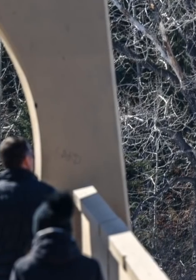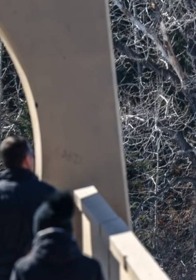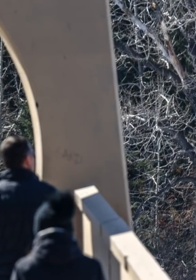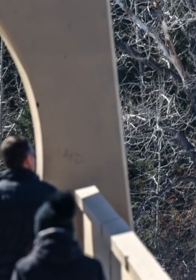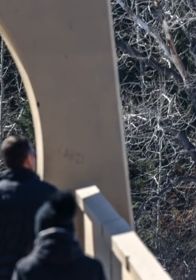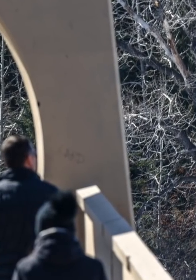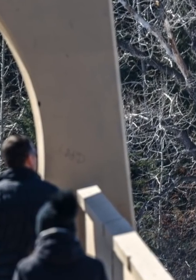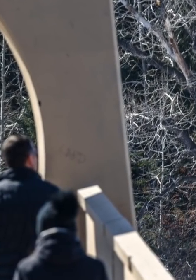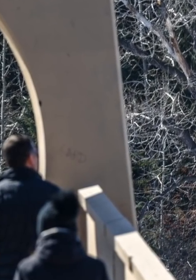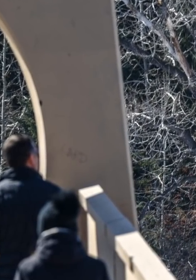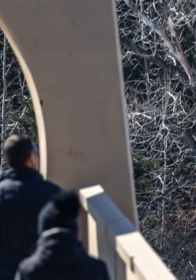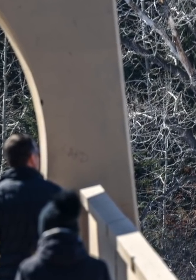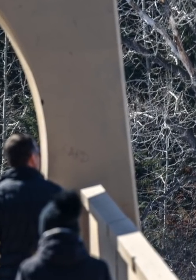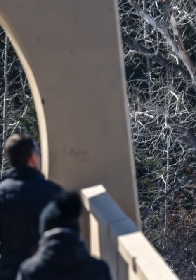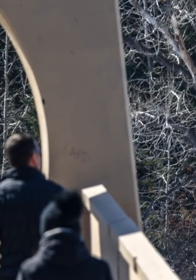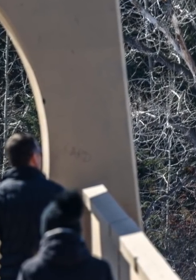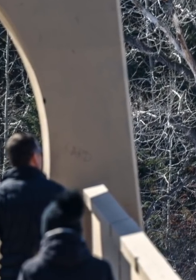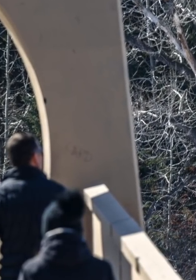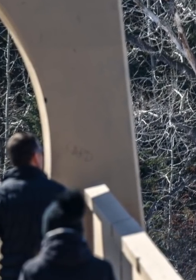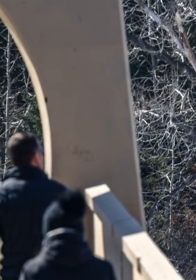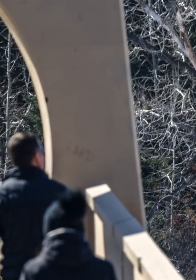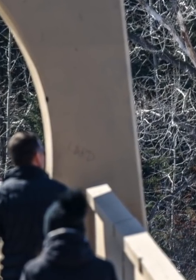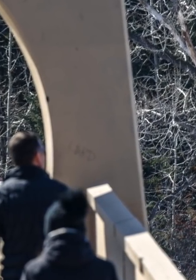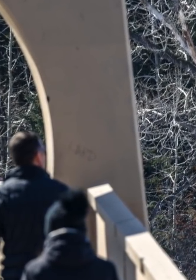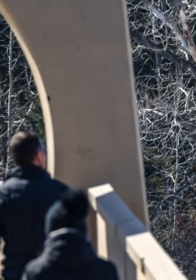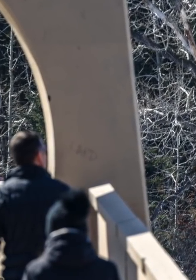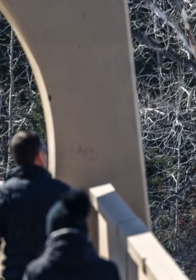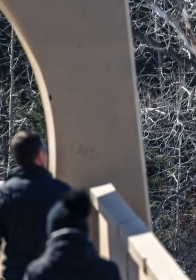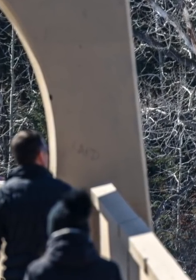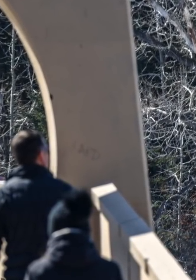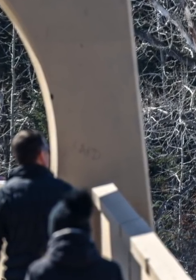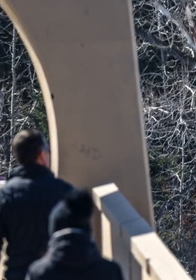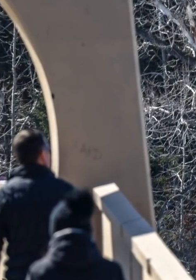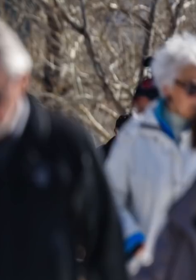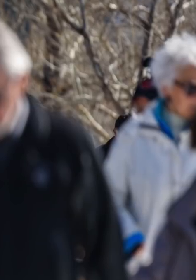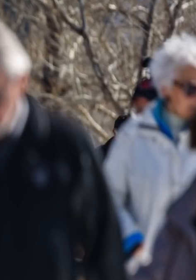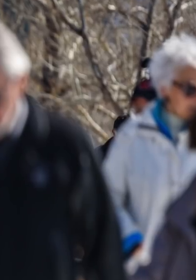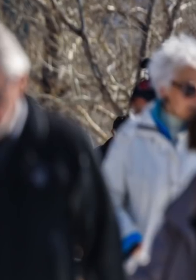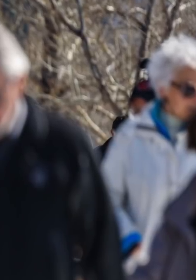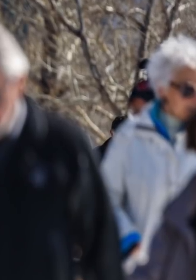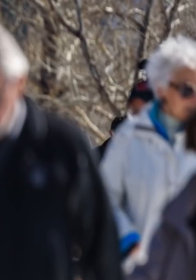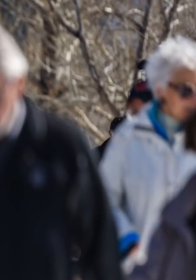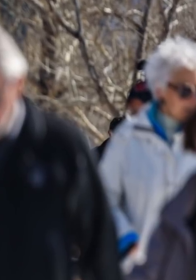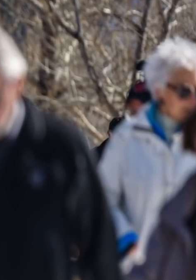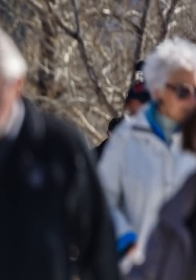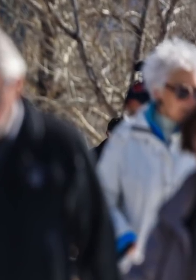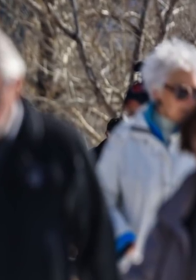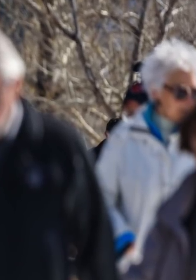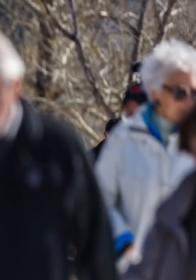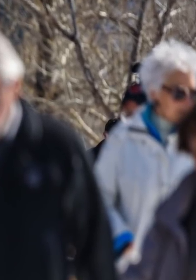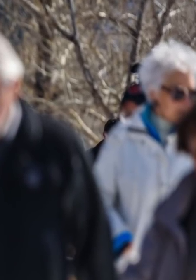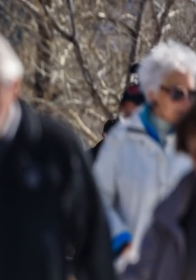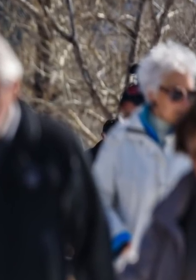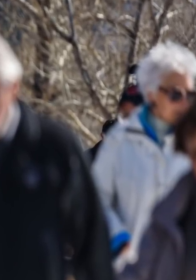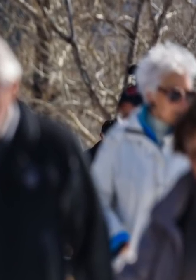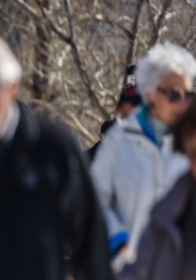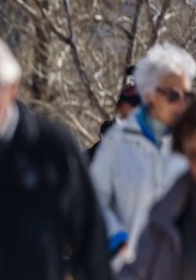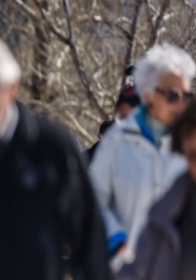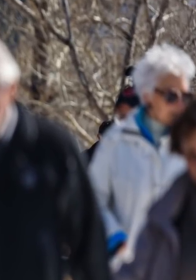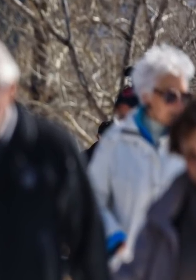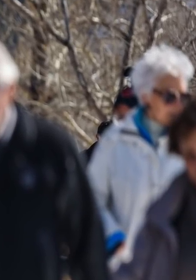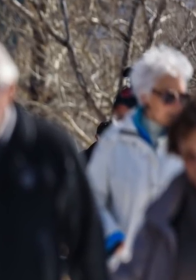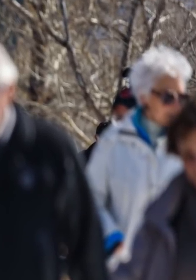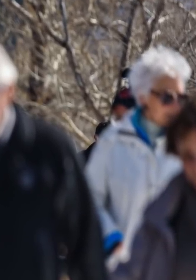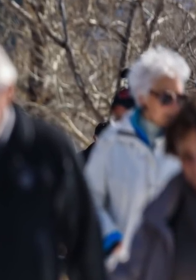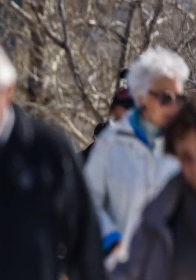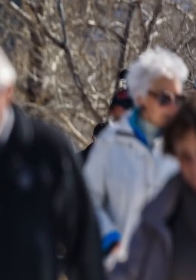You know I did go out on the weekend and folks we need to be better than we are. I saw large groups of people walking in tight tight bundles and I know that it